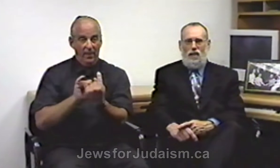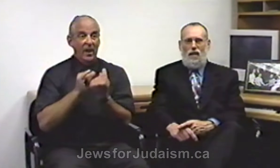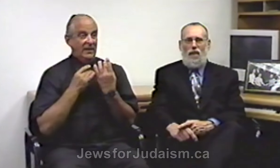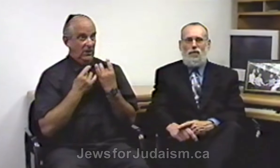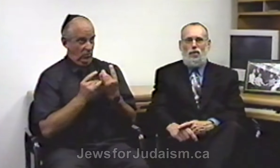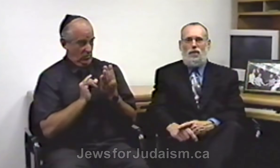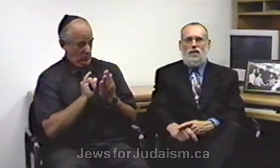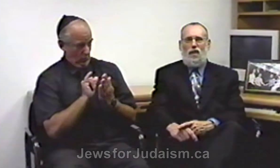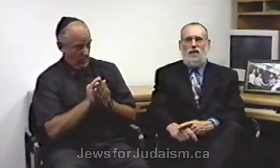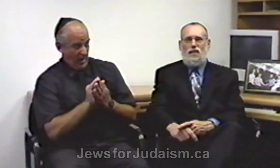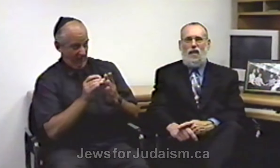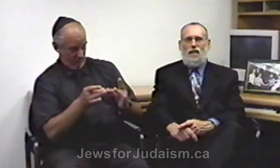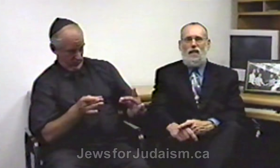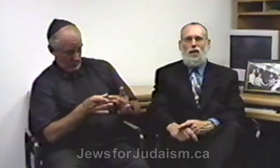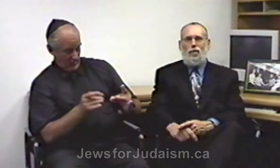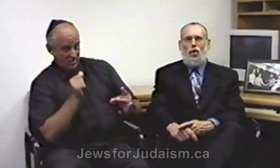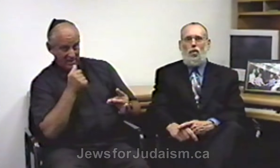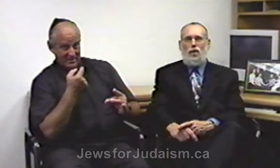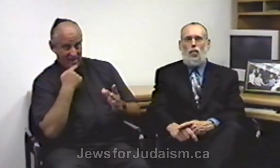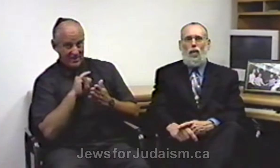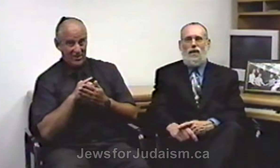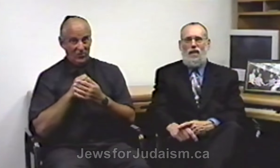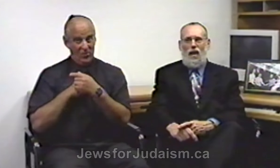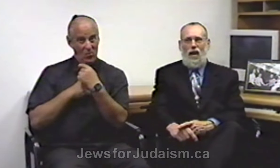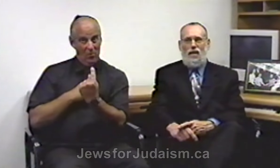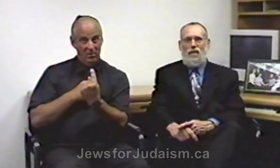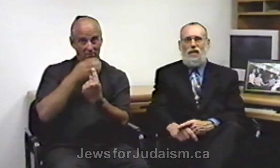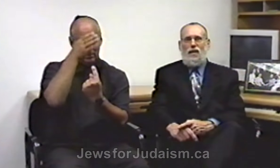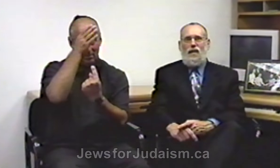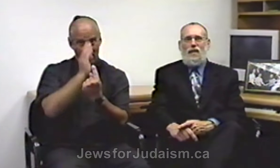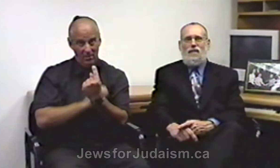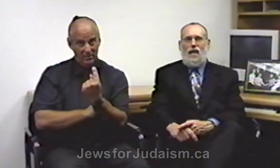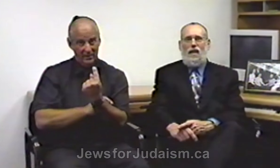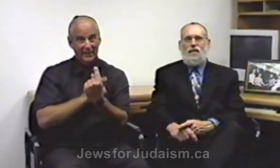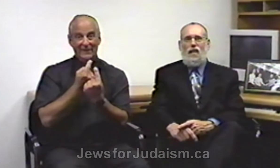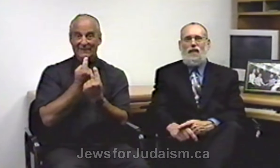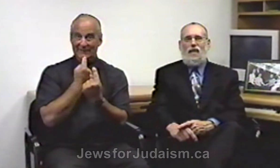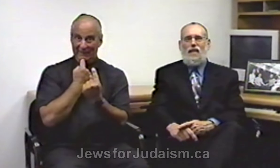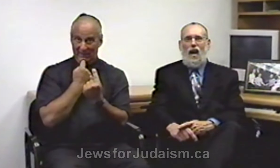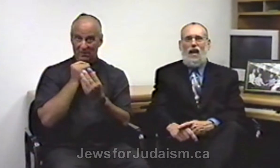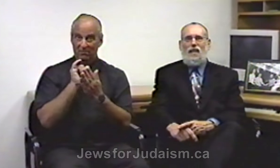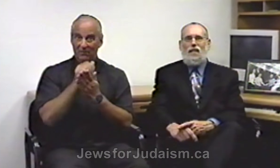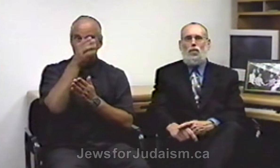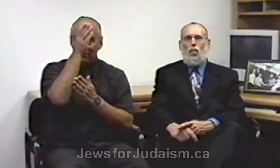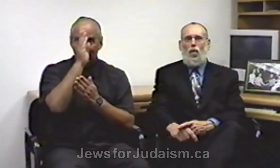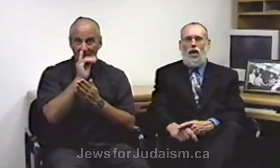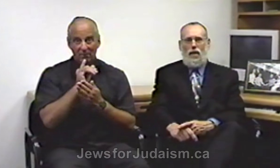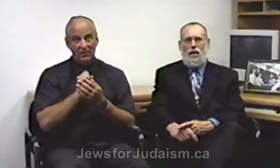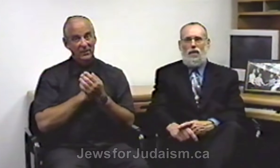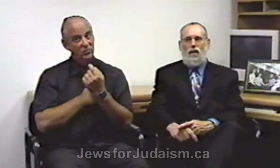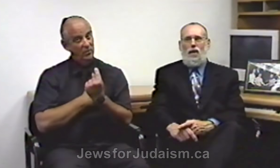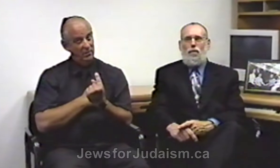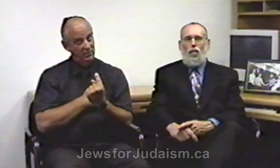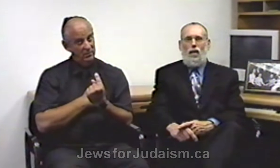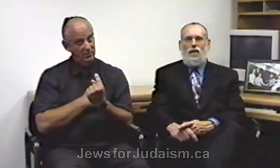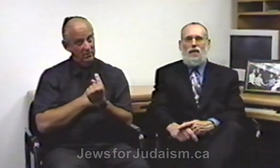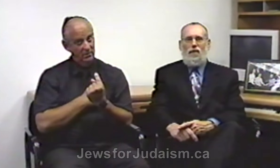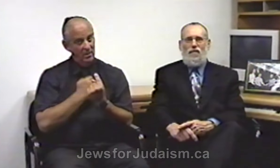that that verse does not say that there is only one God. It says that God is one, pointing to the